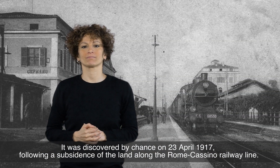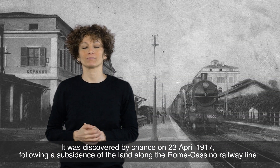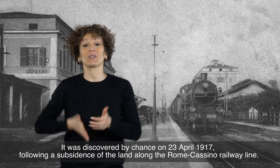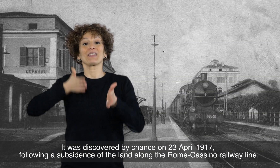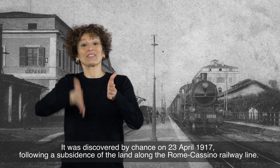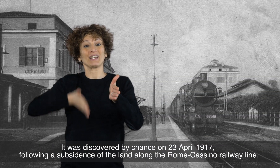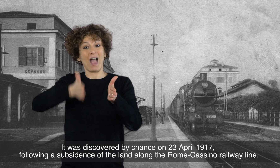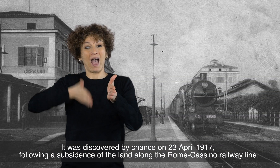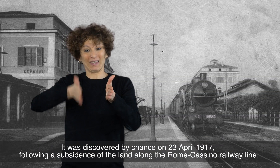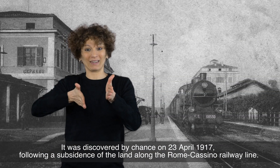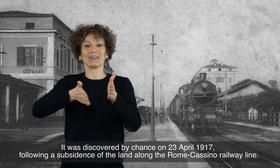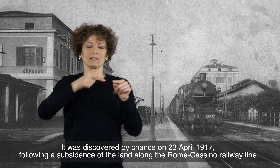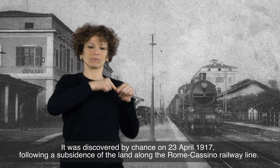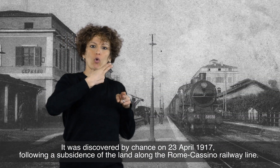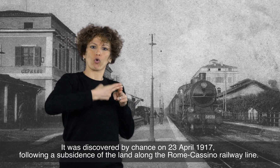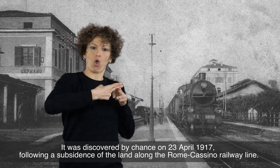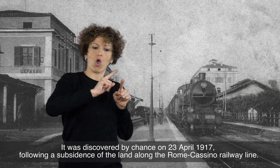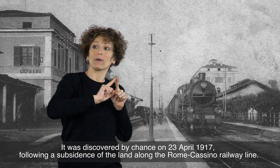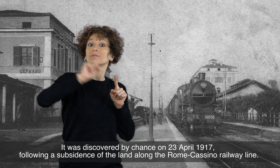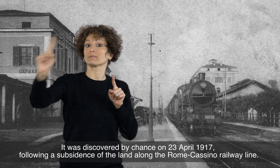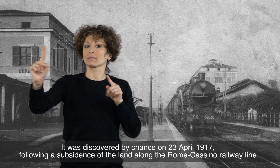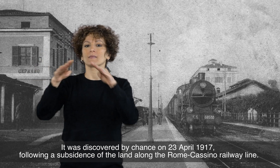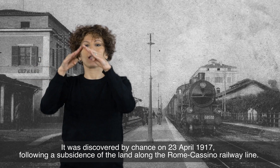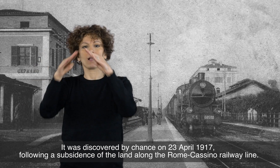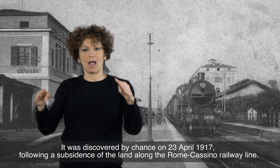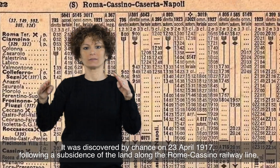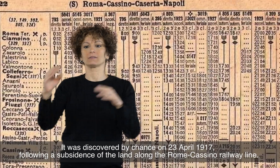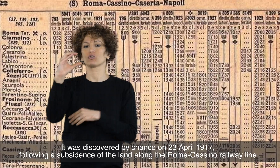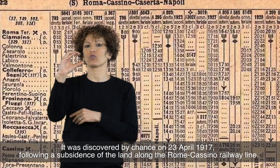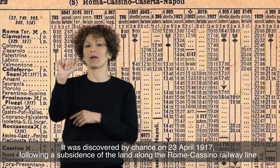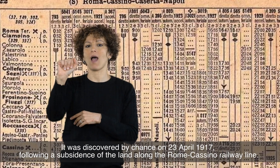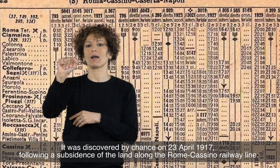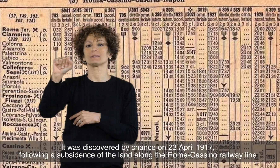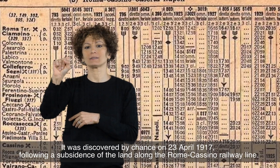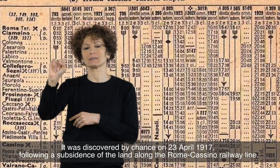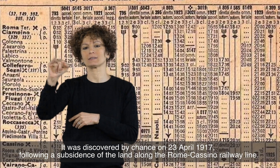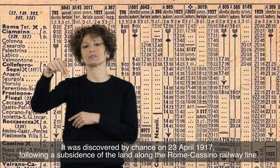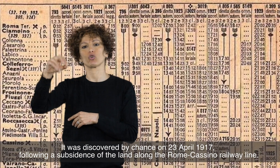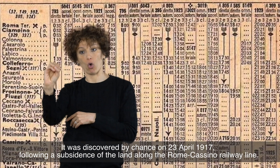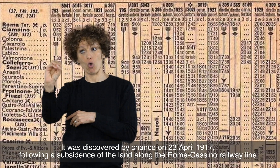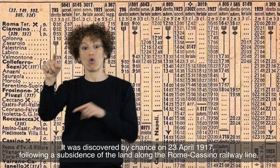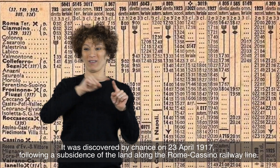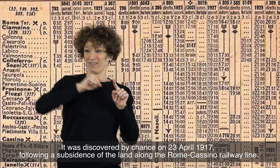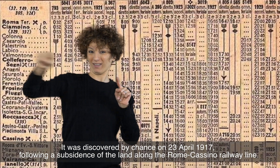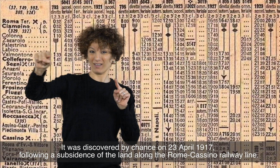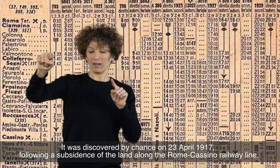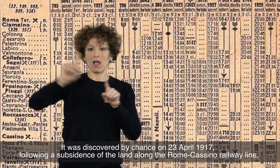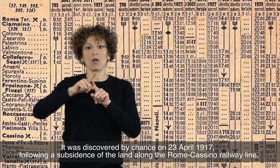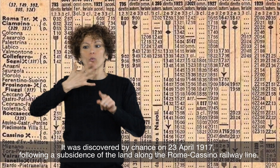It was discovered by chance on 23 April 1917, following a subsidence of the